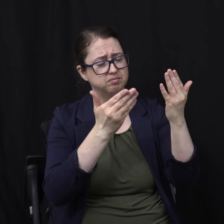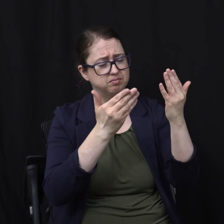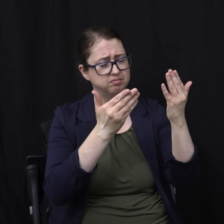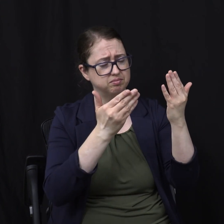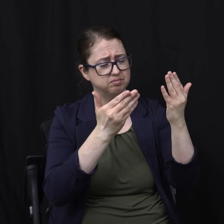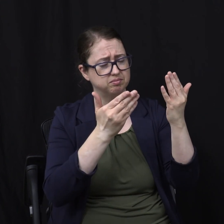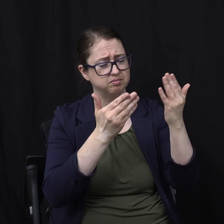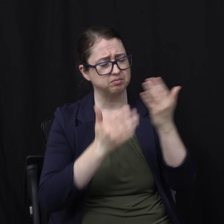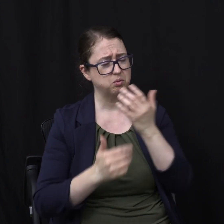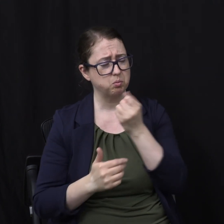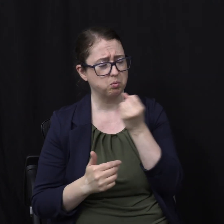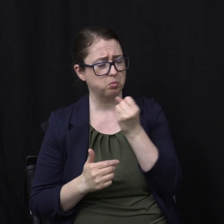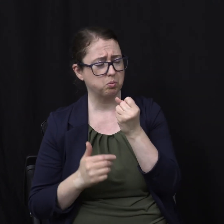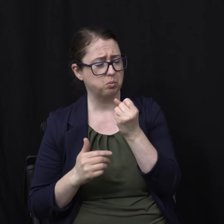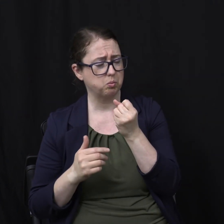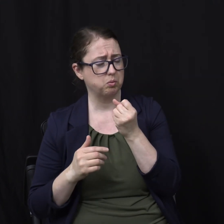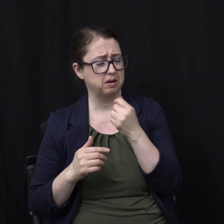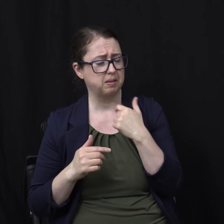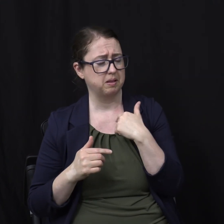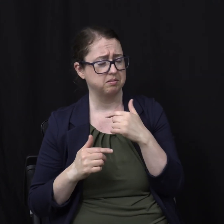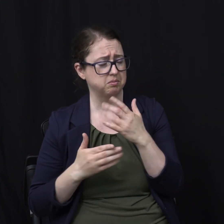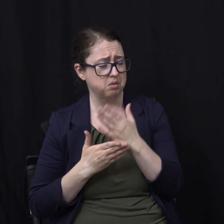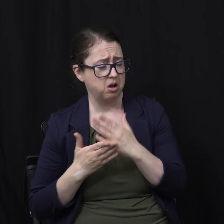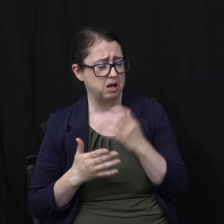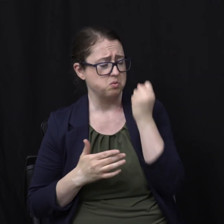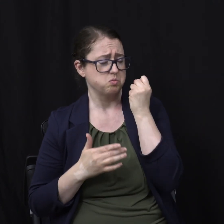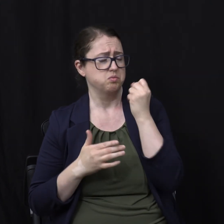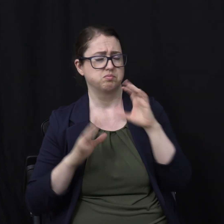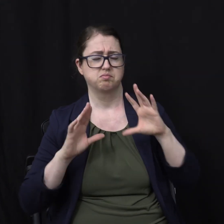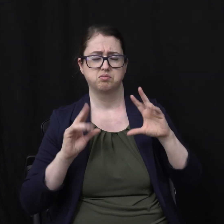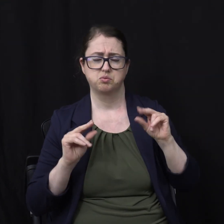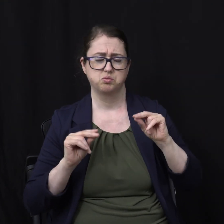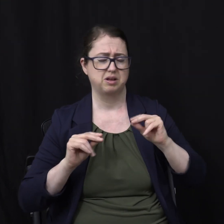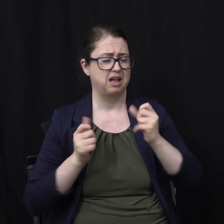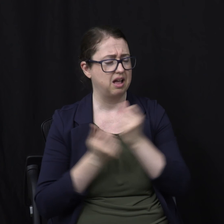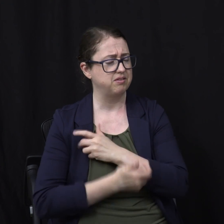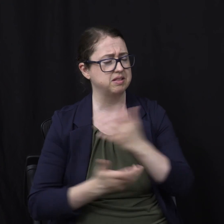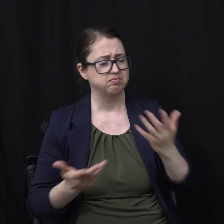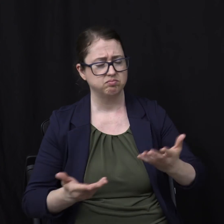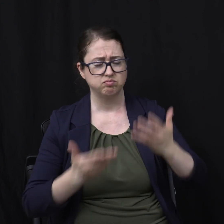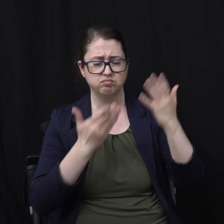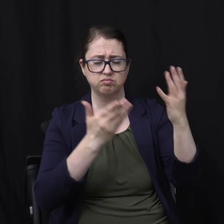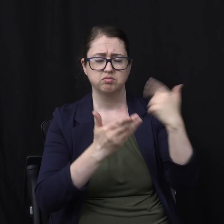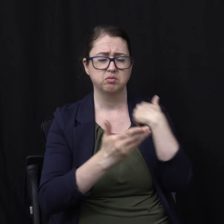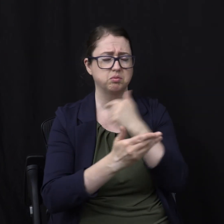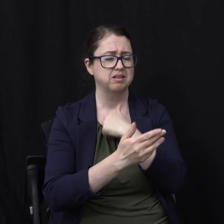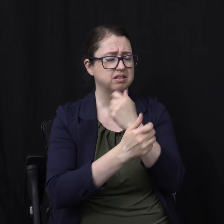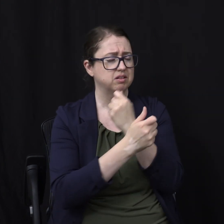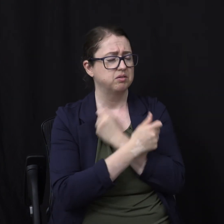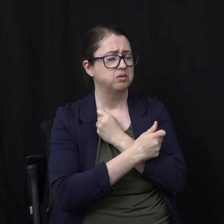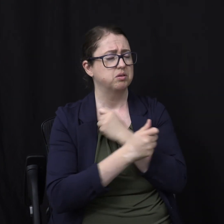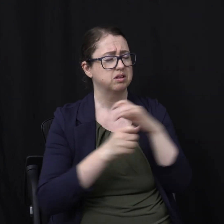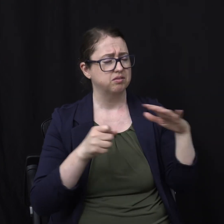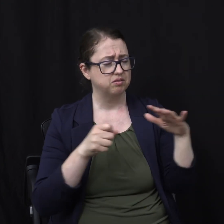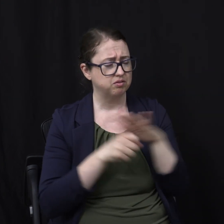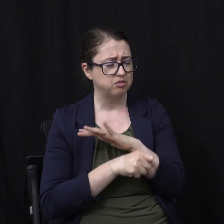held Nothing back And you are so good We trust you We love our heavenly father With all our heart Soul, mind and strength